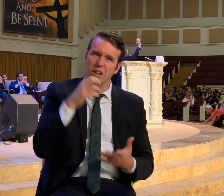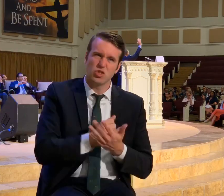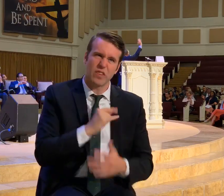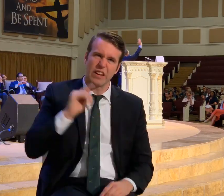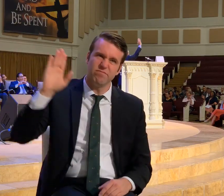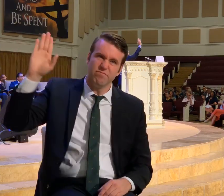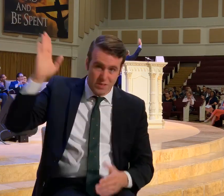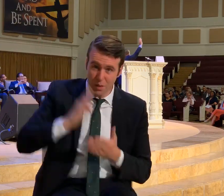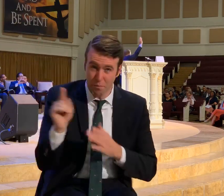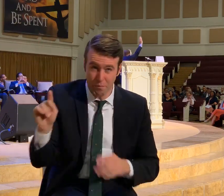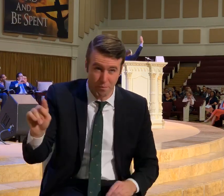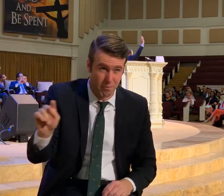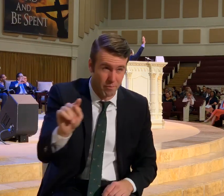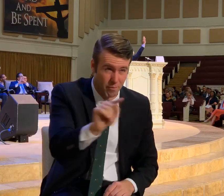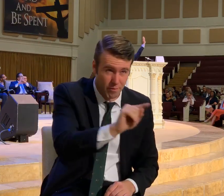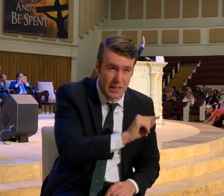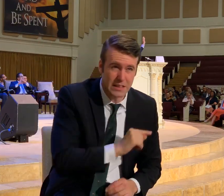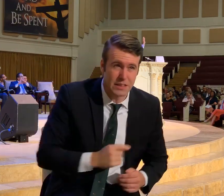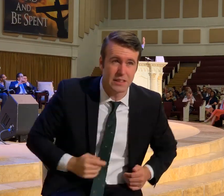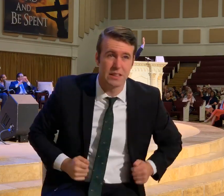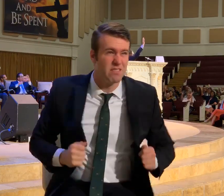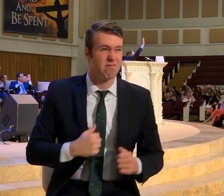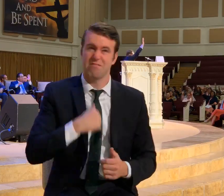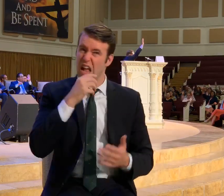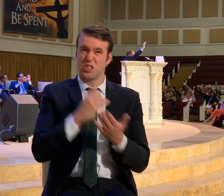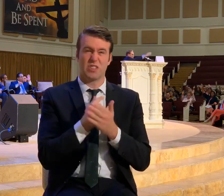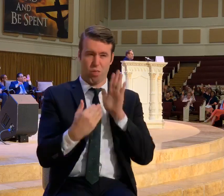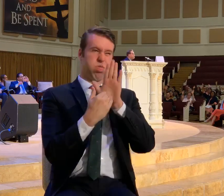in trouble. Oh yeah. Let me see it.